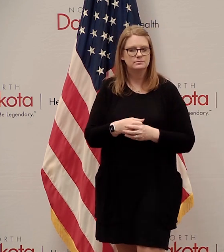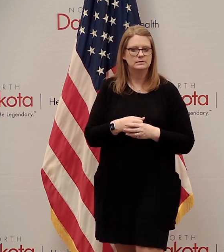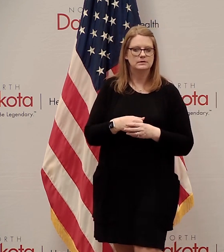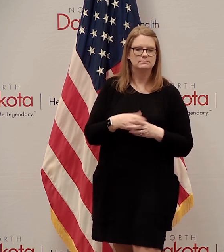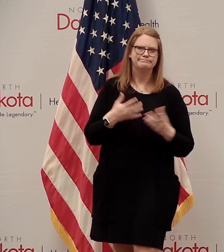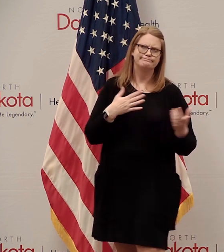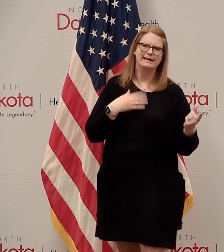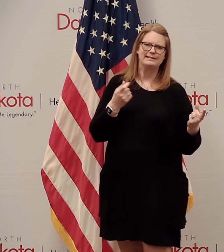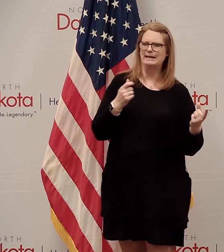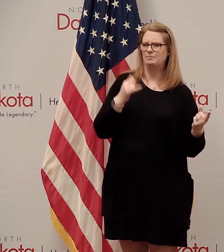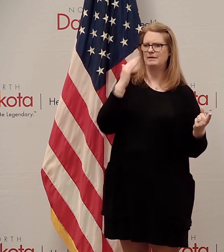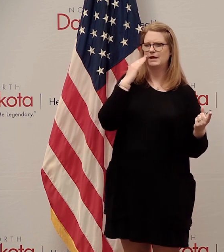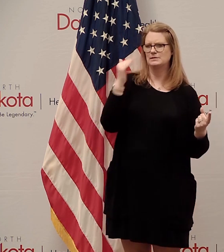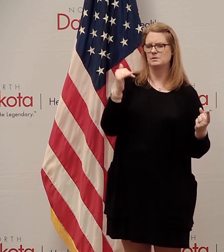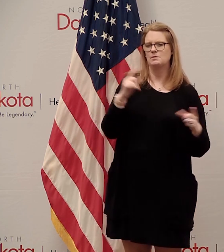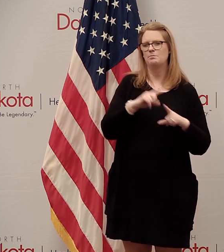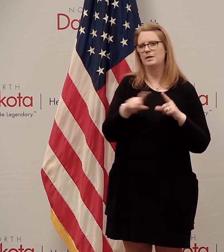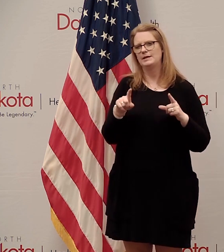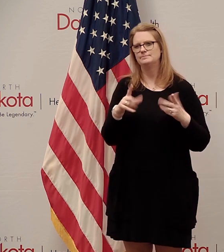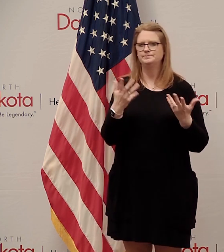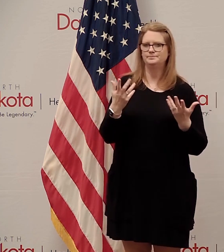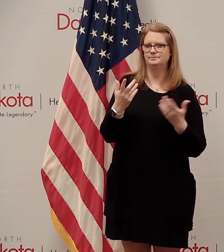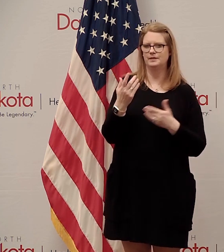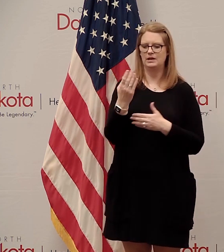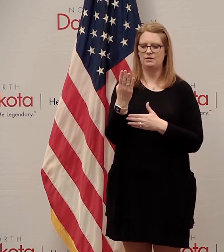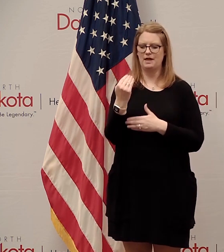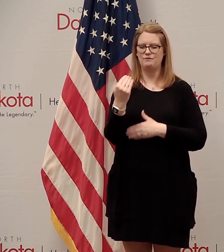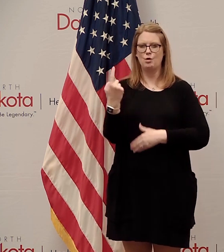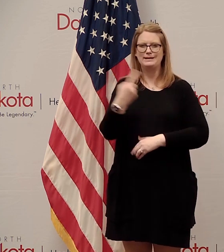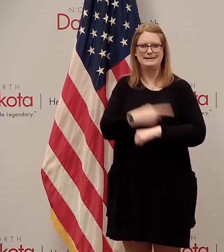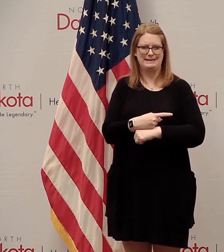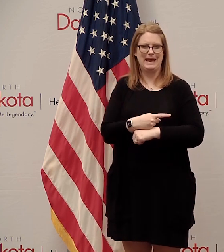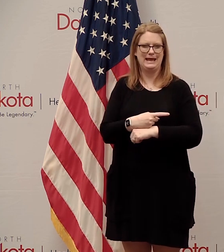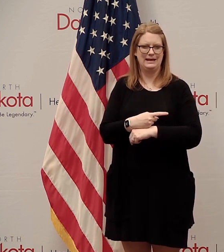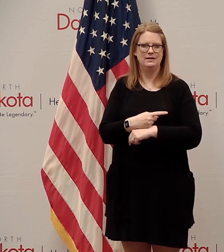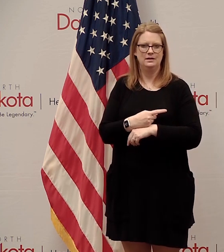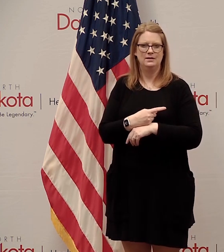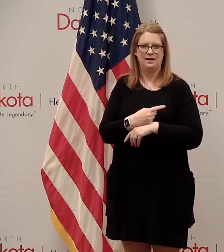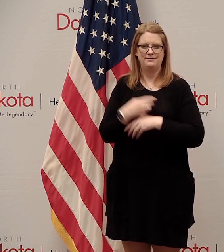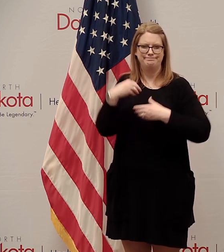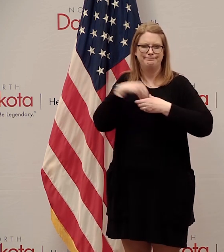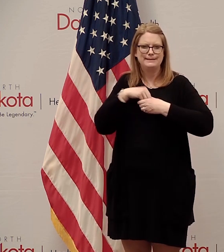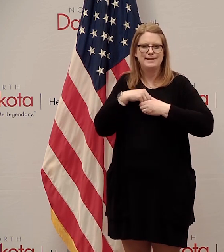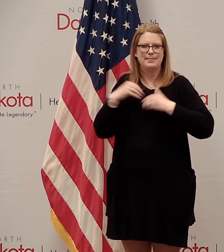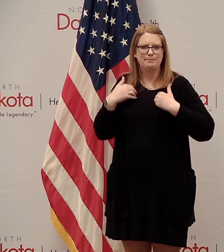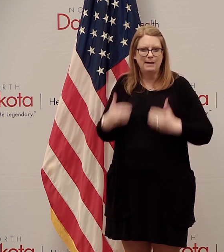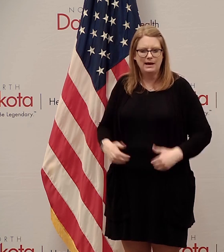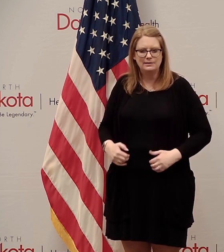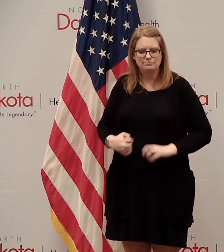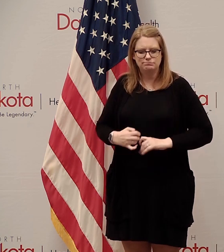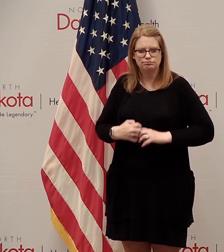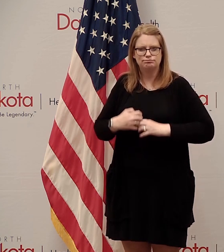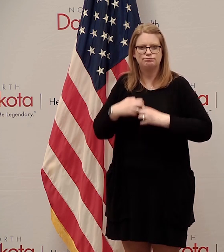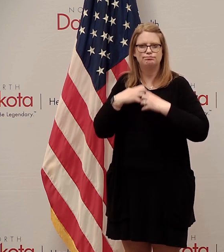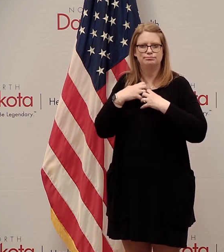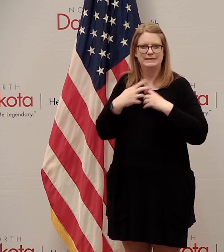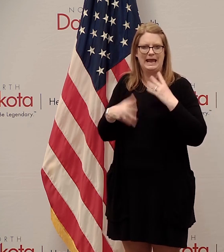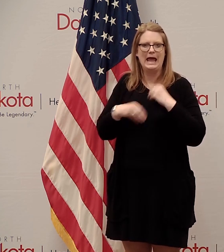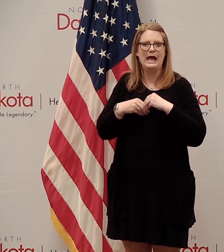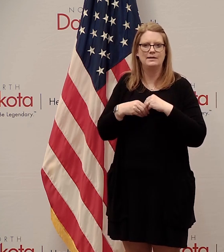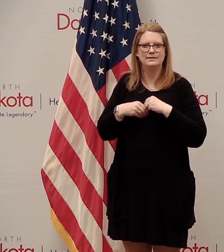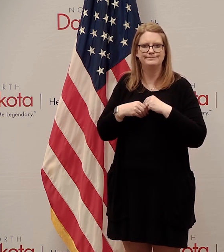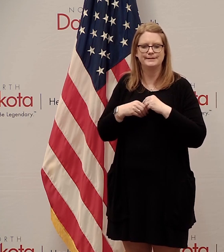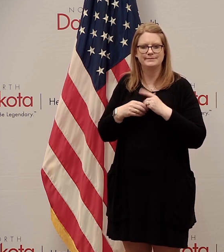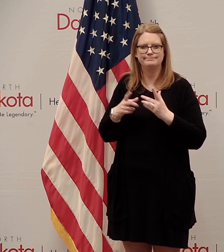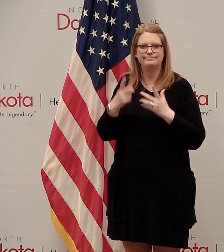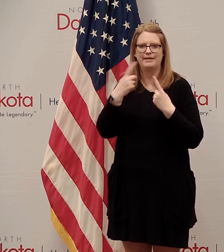bit of expectations, but given the 14 day kind of incubation cycle on this virus, I think it's very hard to move faster than, than the